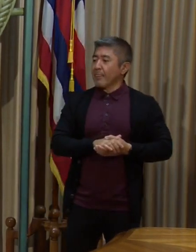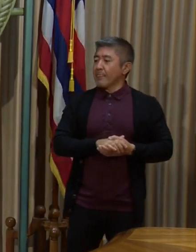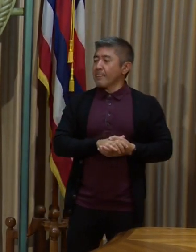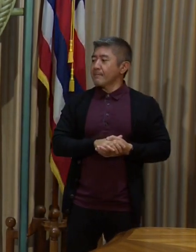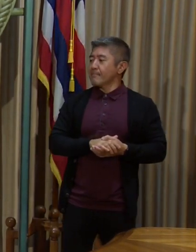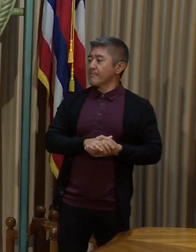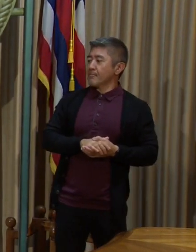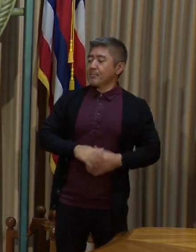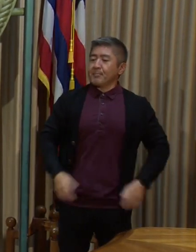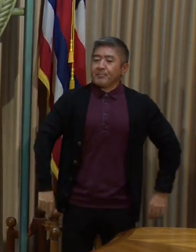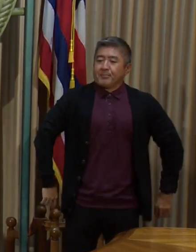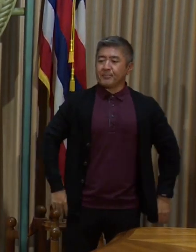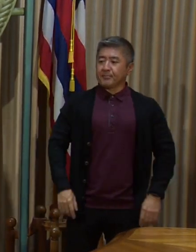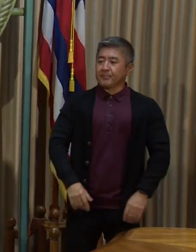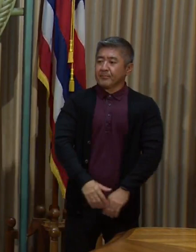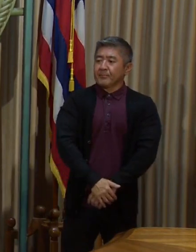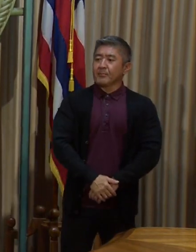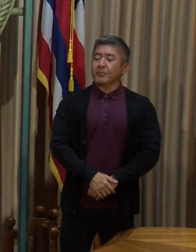Yeah,